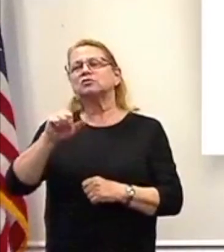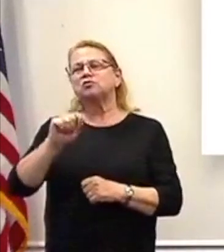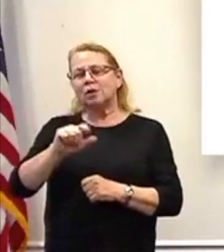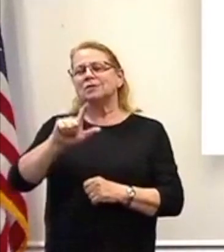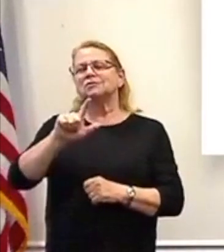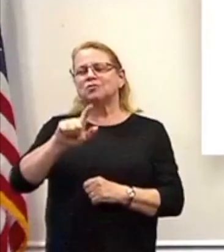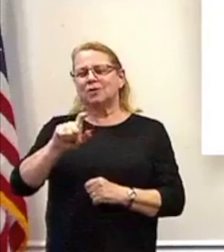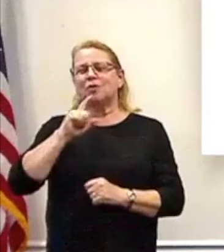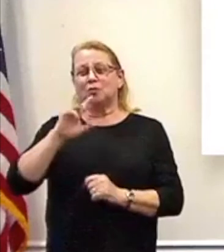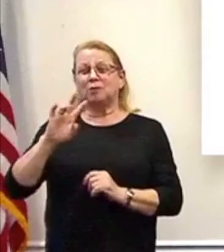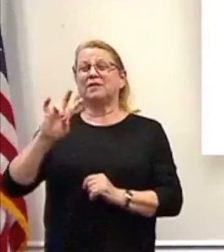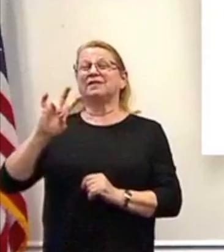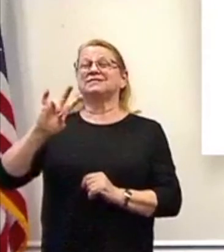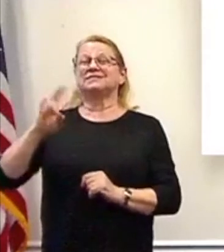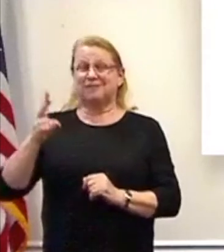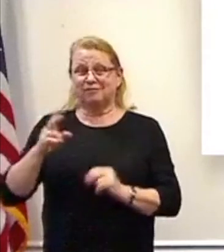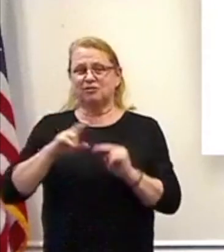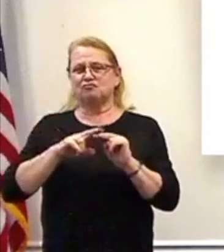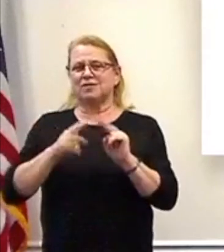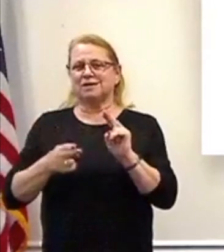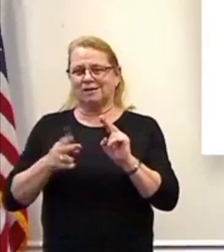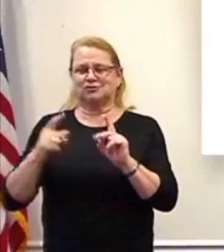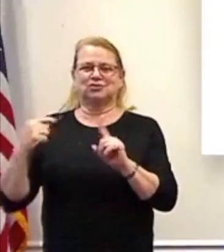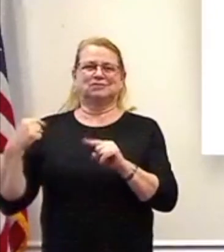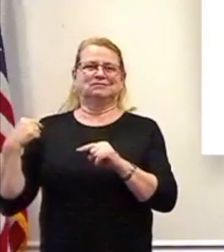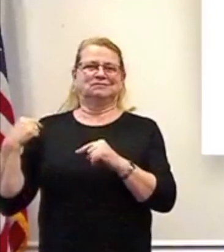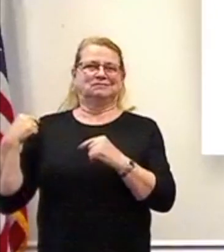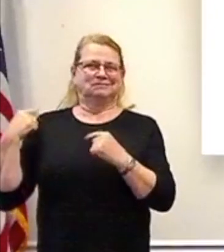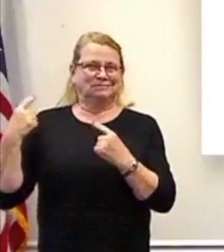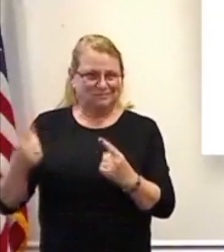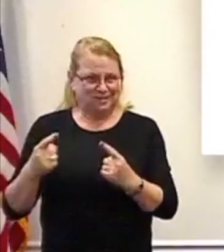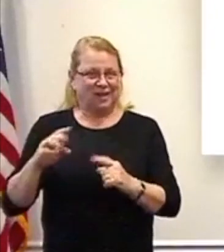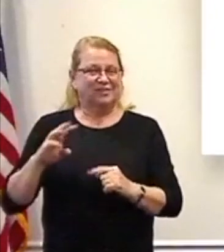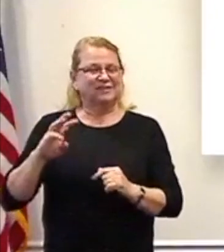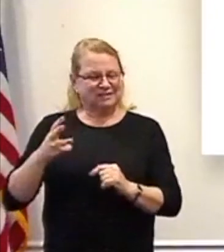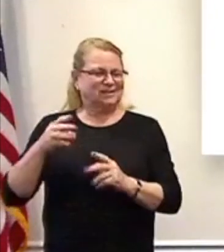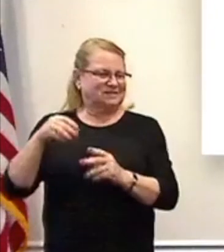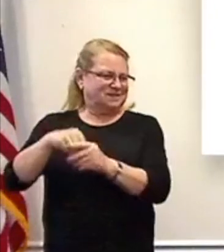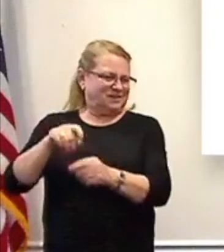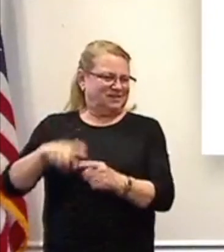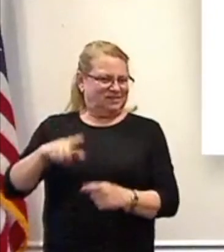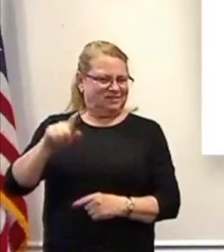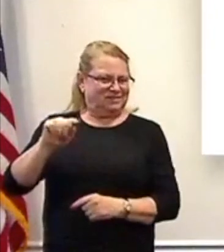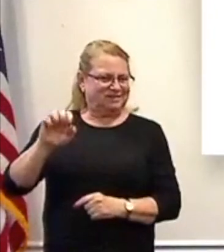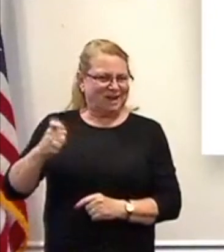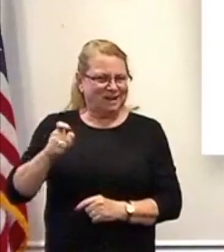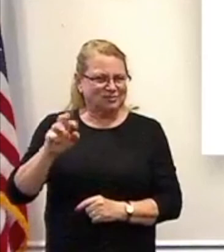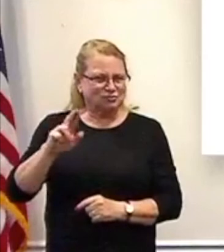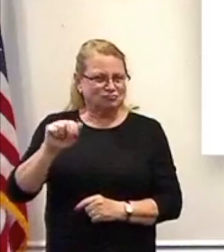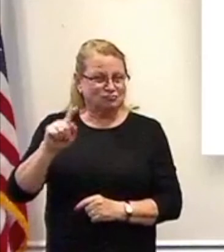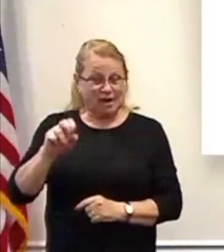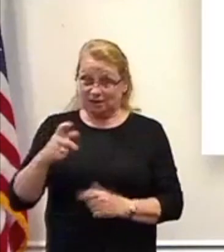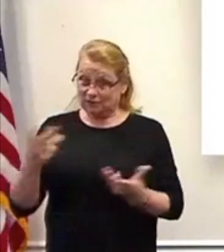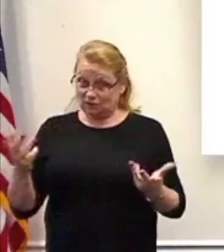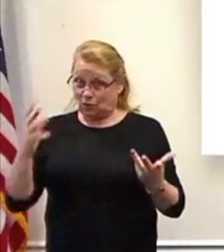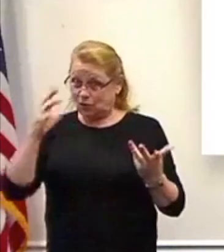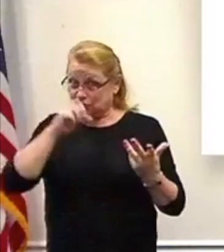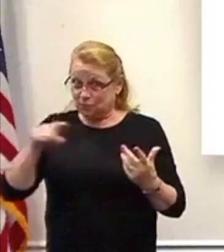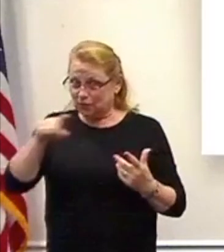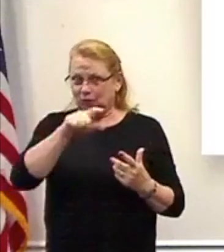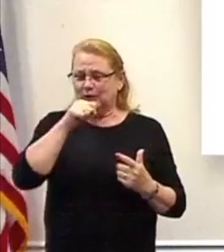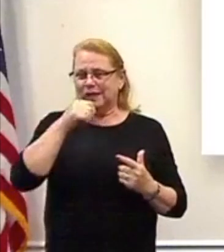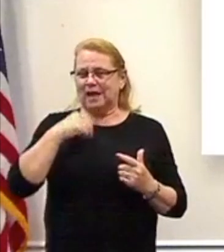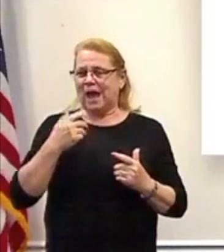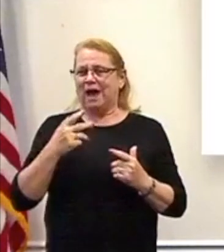consecutive tax levy reduction and the sixth reduction in the county's tax rate. So assuming you didn't receive any increase in your assessed